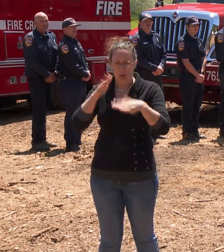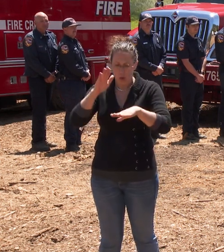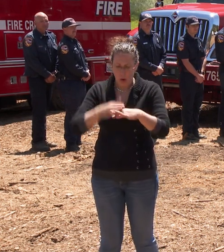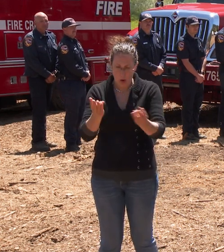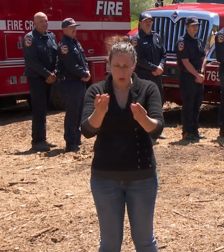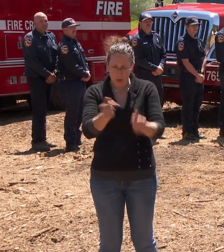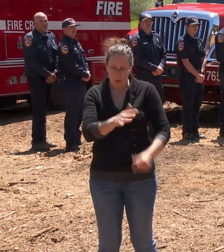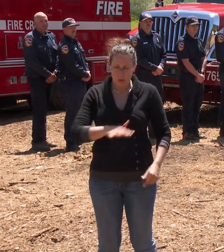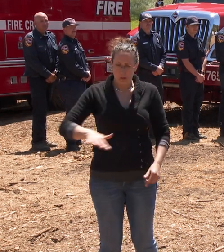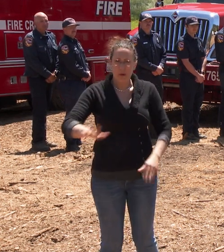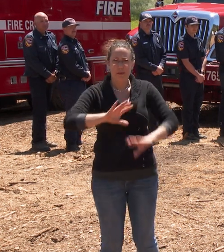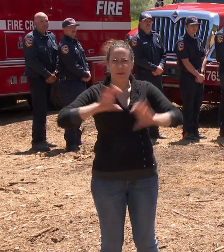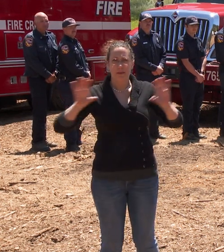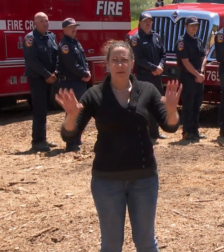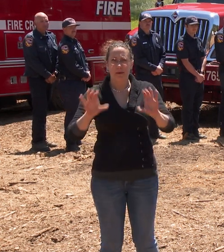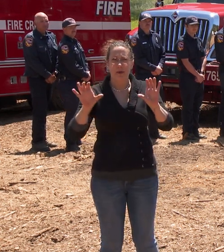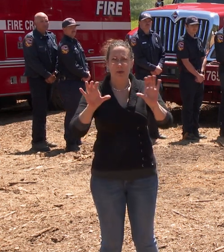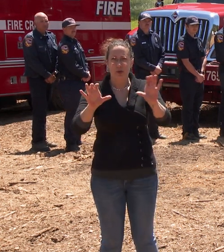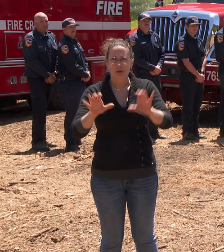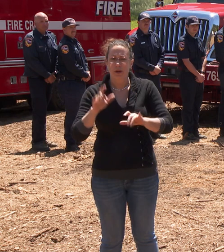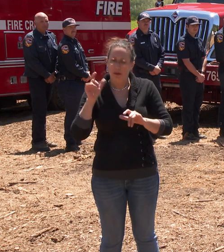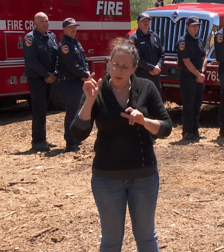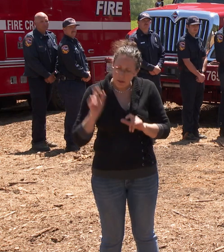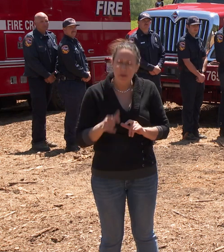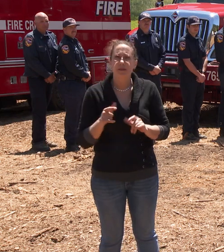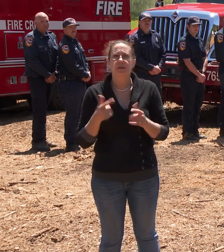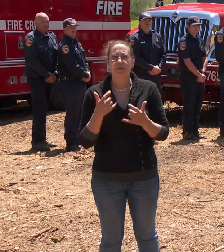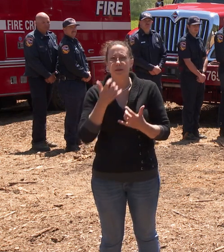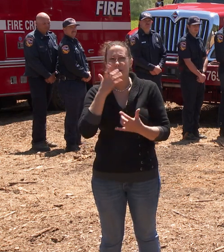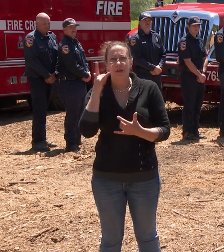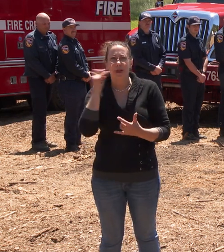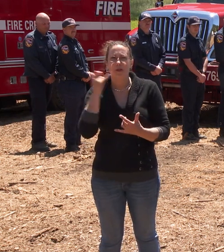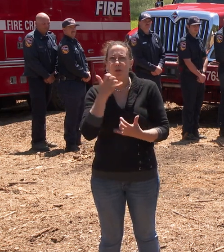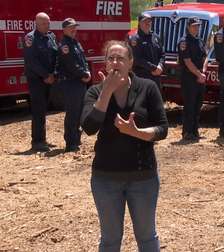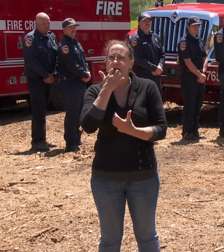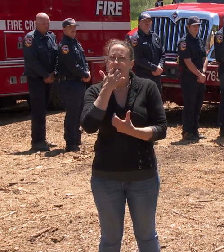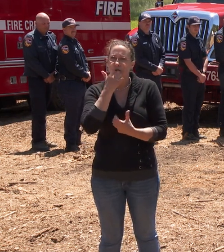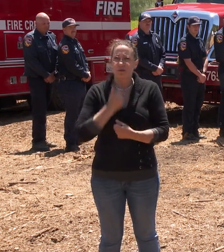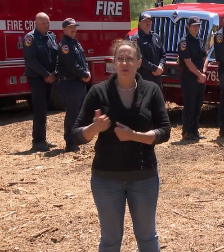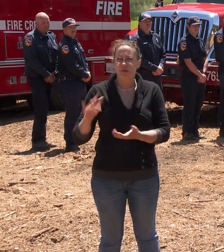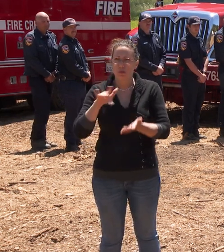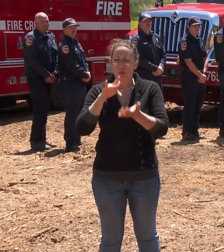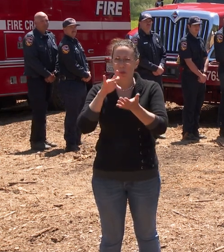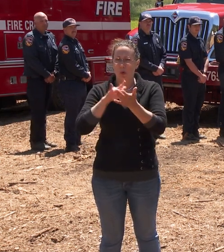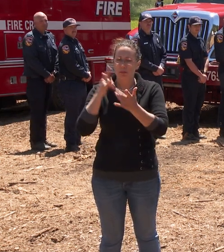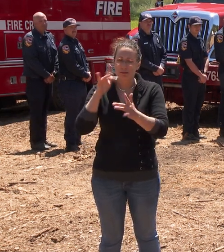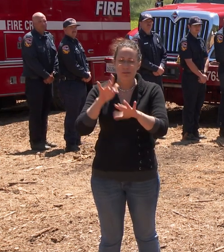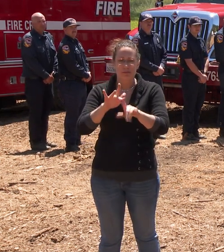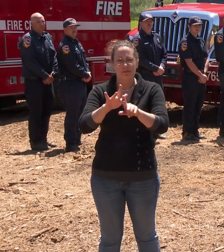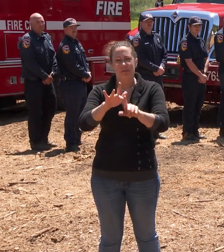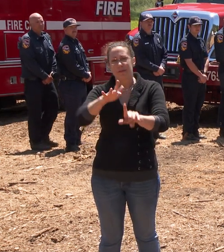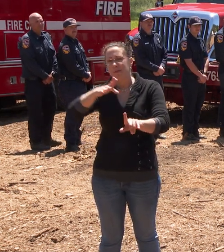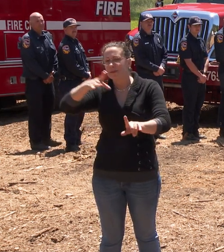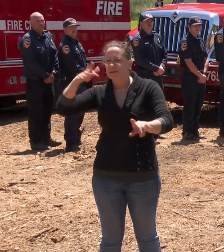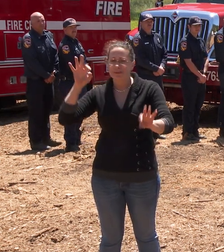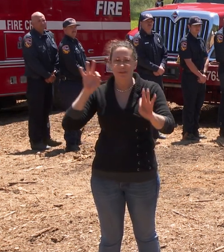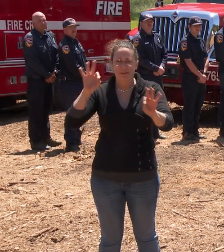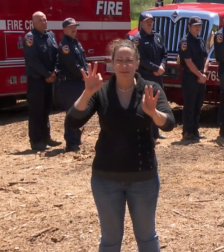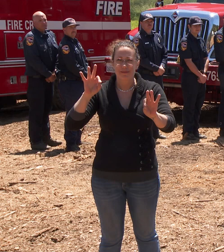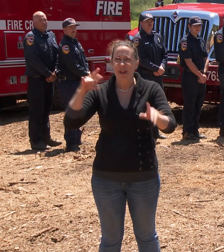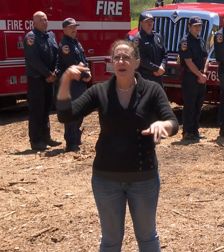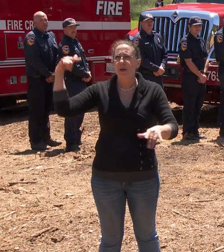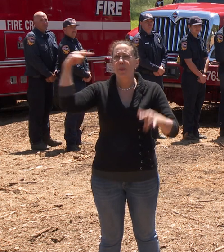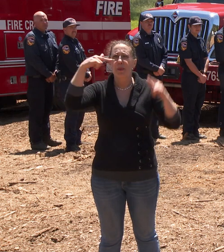ground action and this is where the California Conservation Corps shines. No doubt aerial resources like